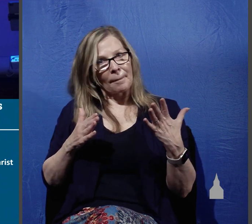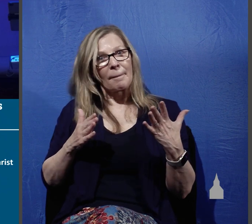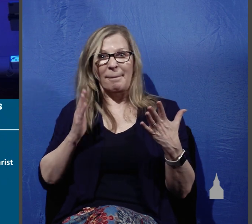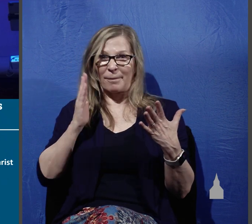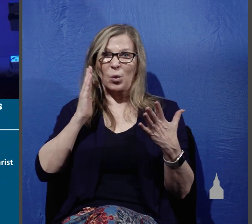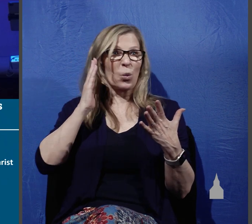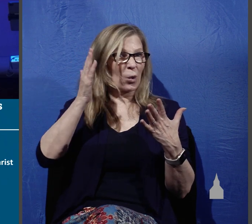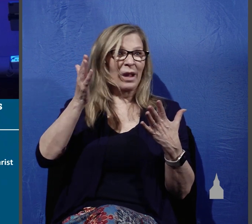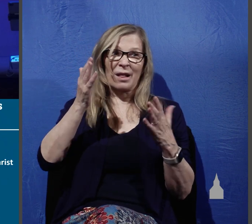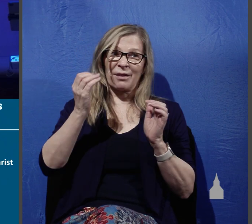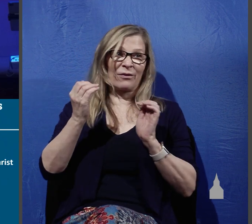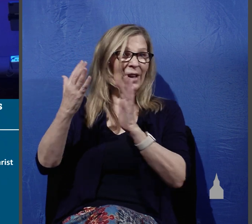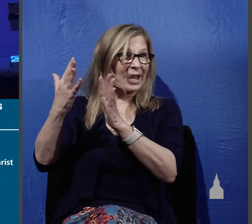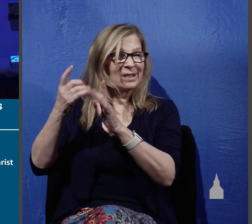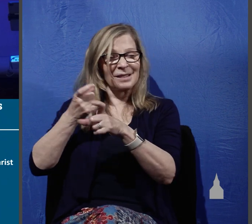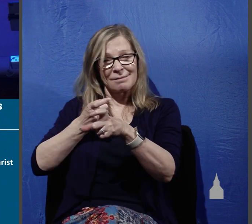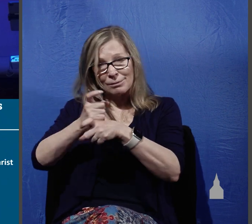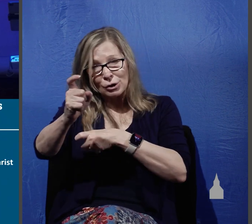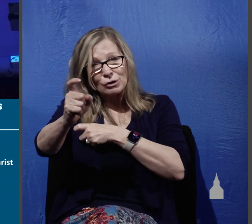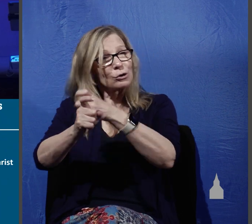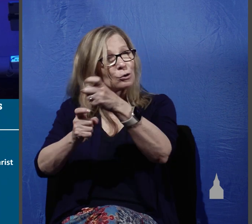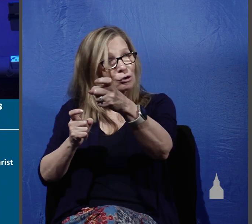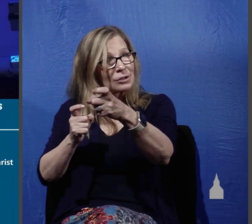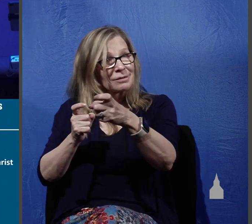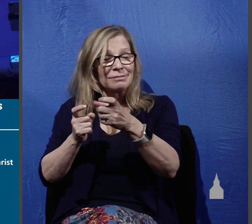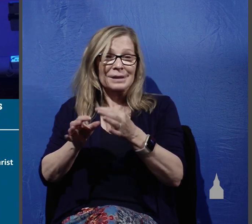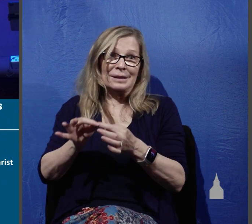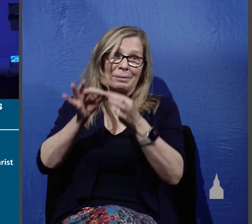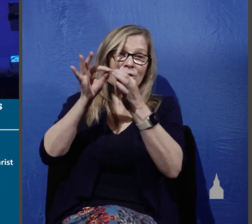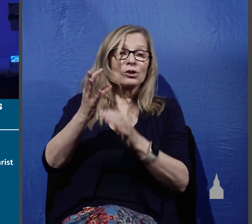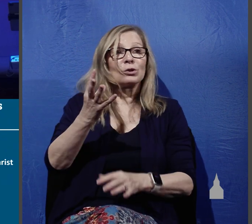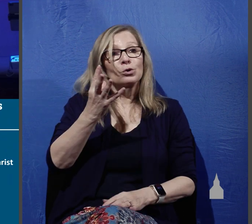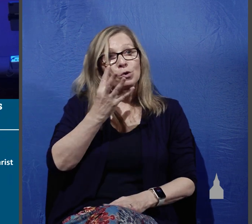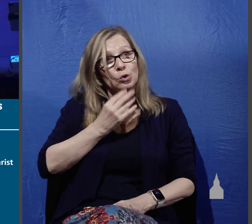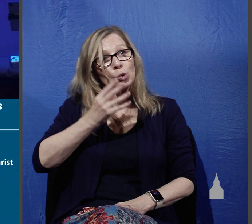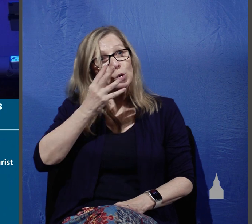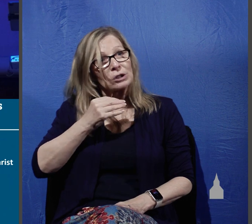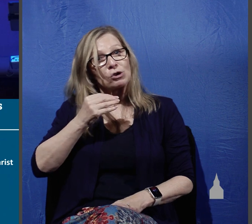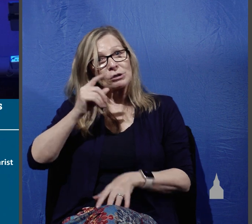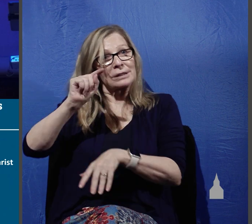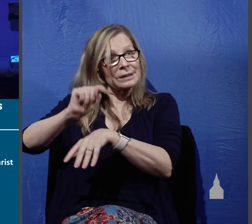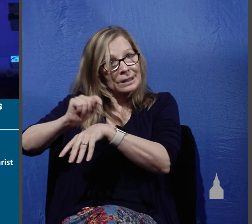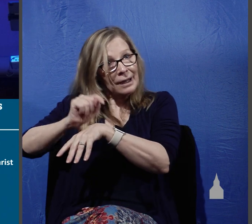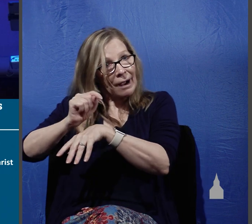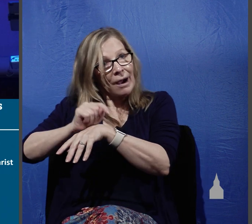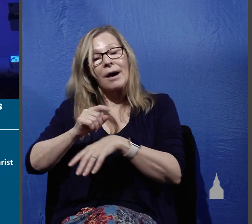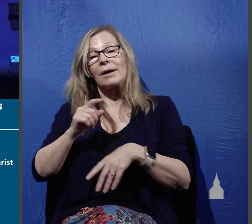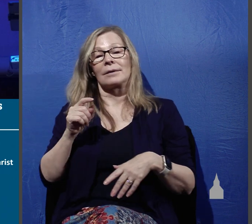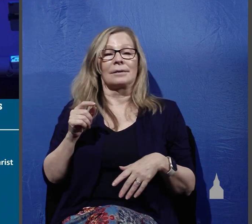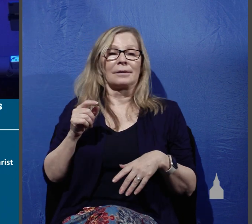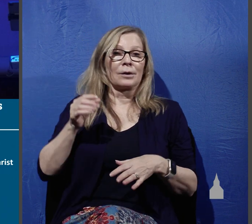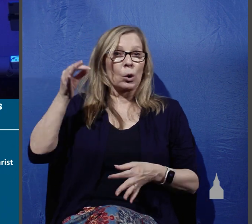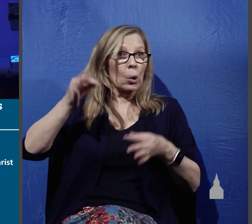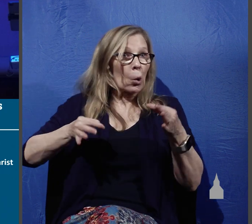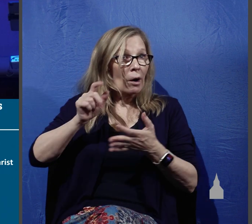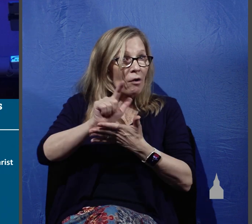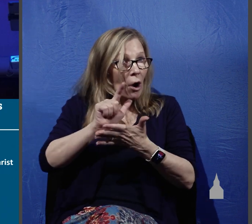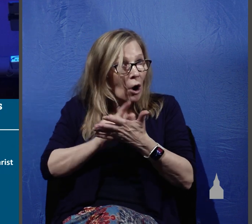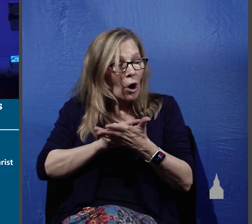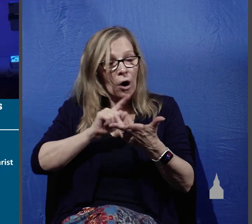themselves facing persecution in Jewish synagogue courts of law others persecution by secular authorities